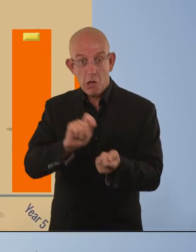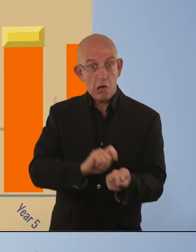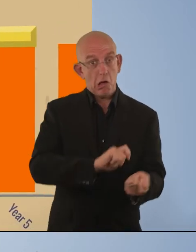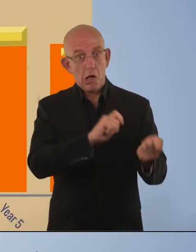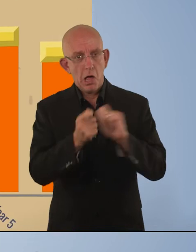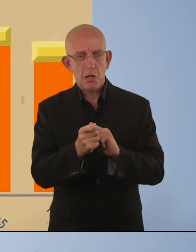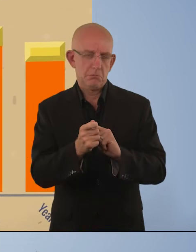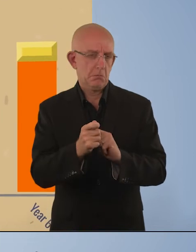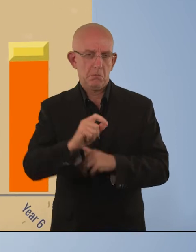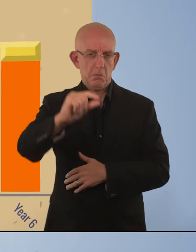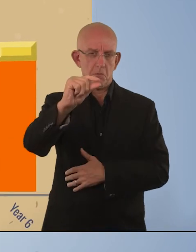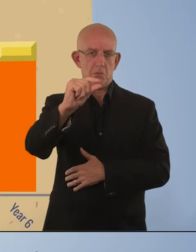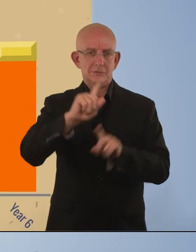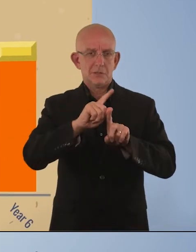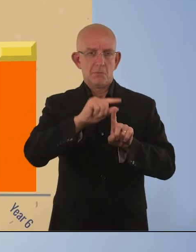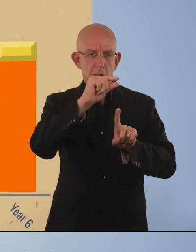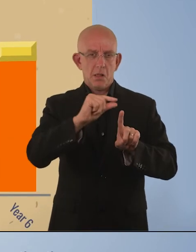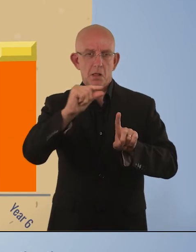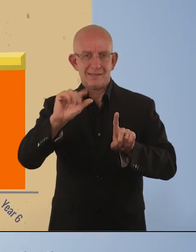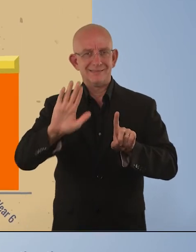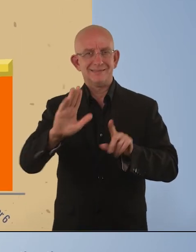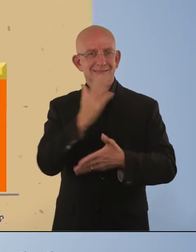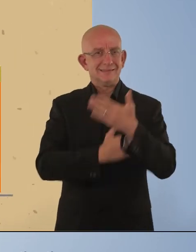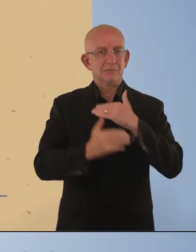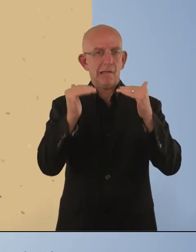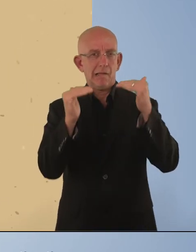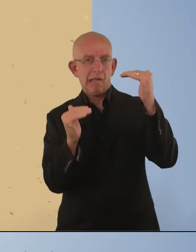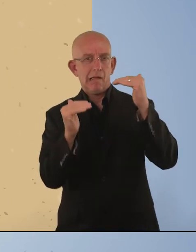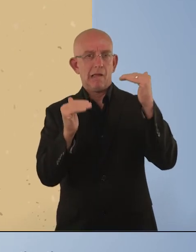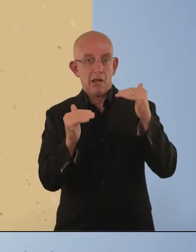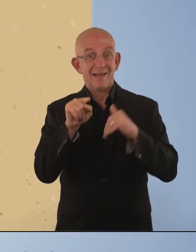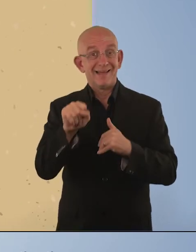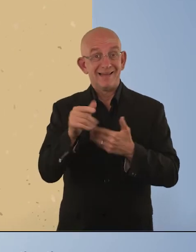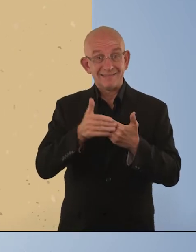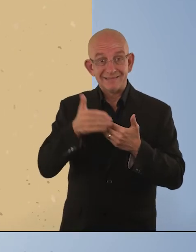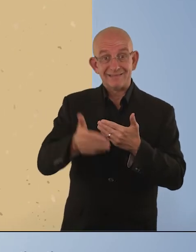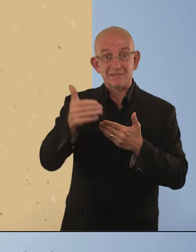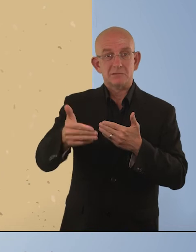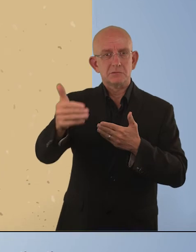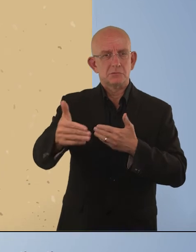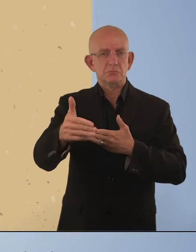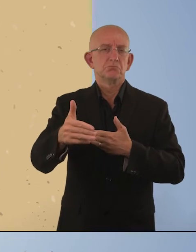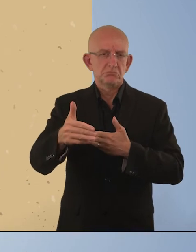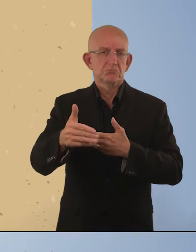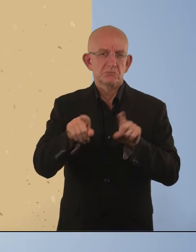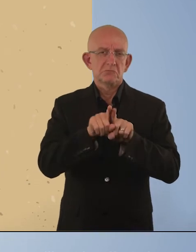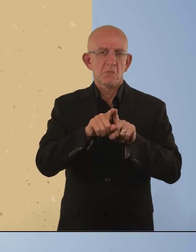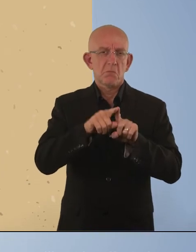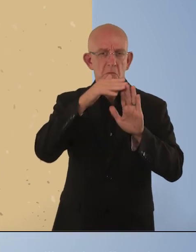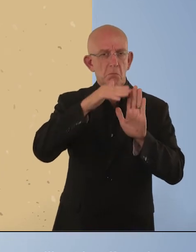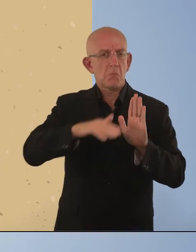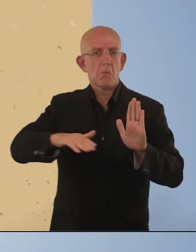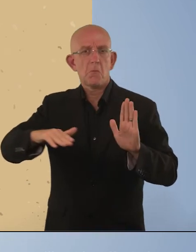measuring the trends in the disability gap. That is because that initial underestimation is most likely going to be constant across times